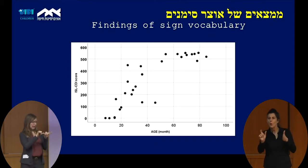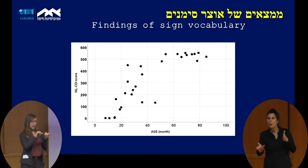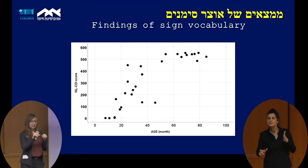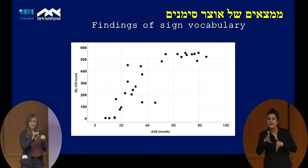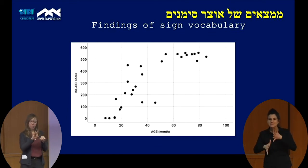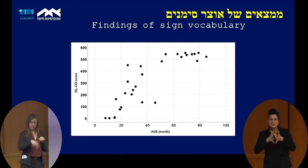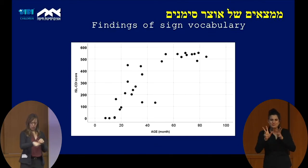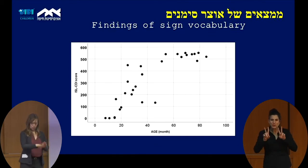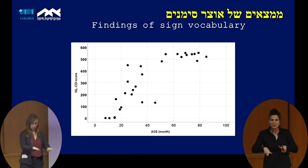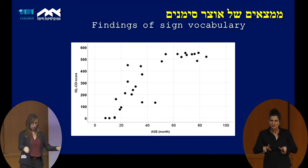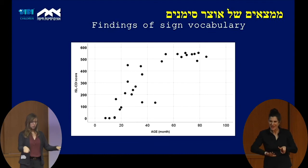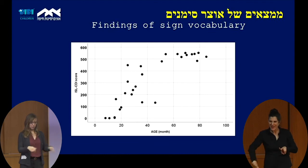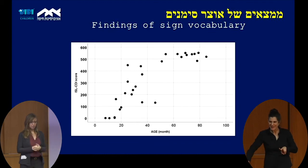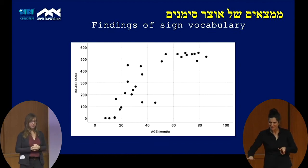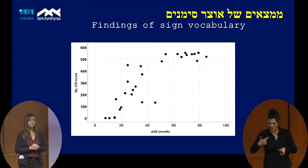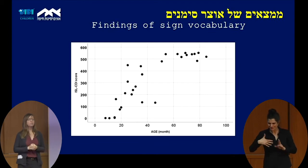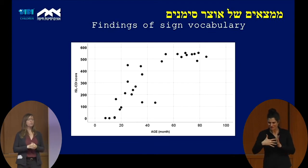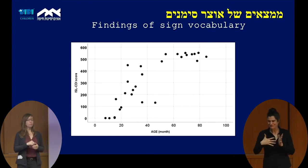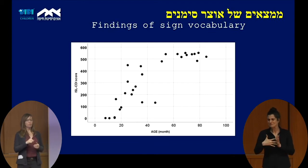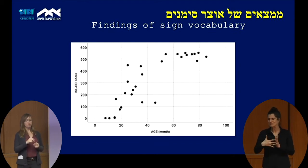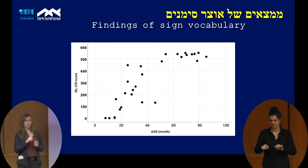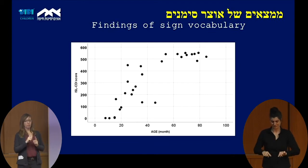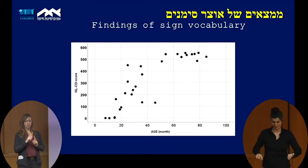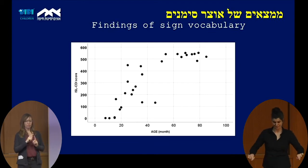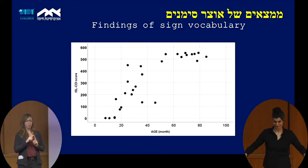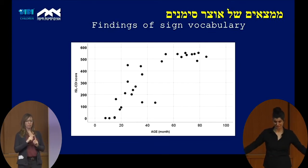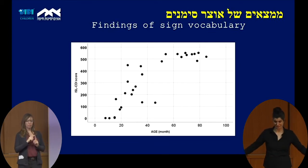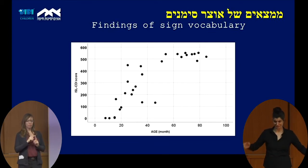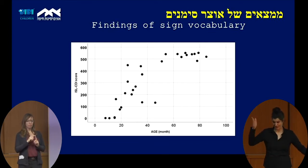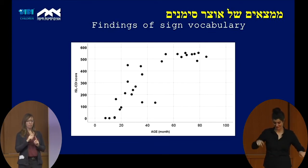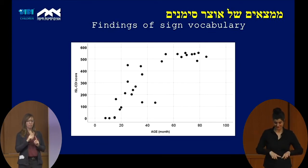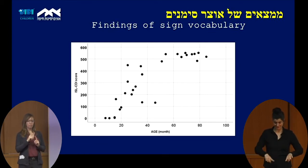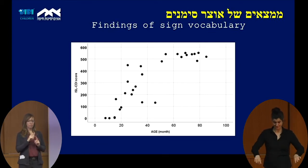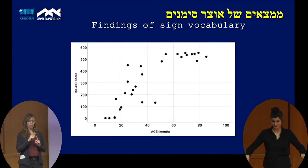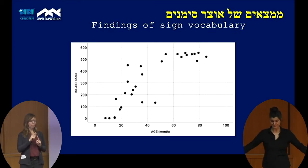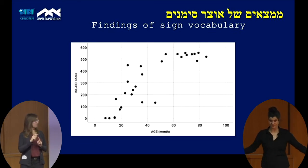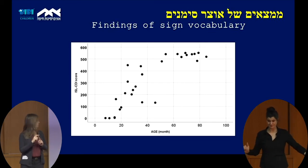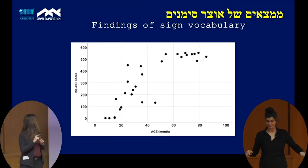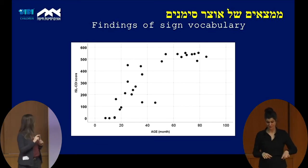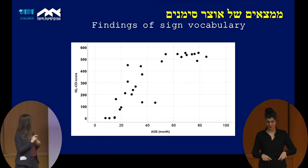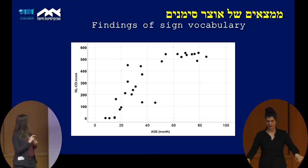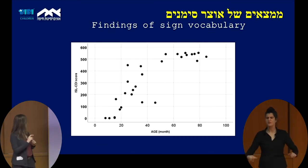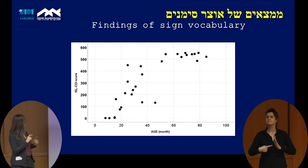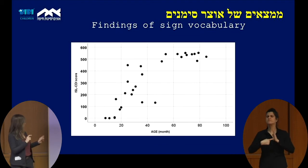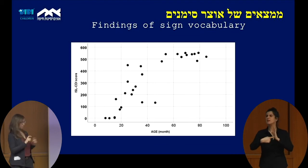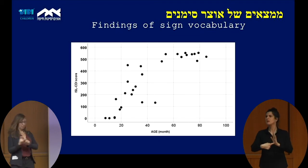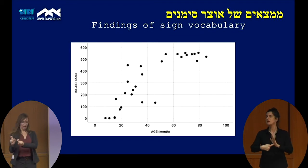we tested. The X, the X, X's, X, represent age. As